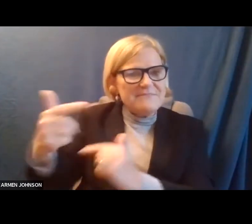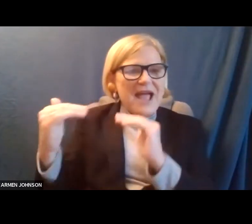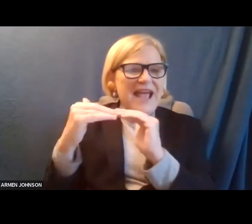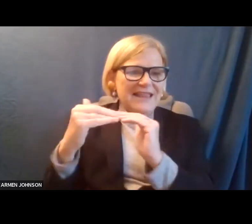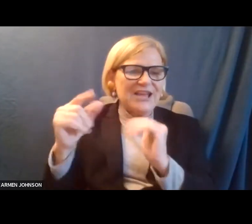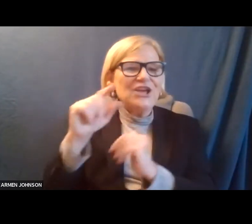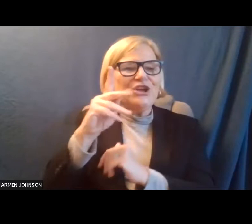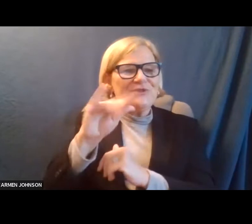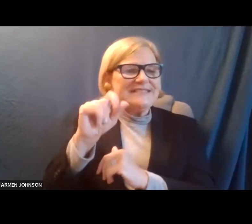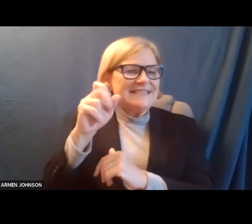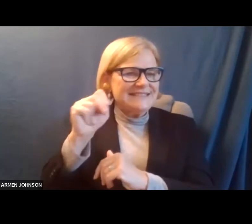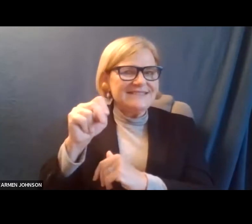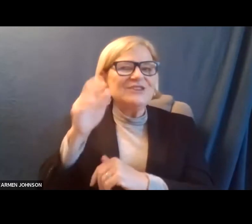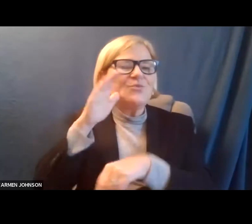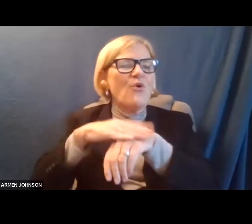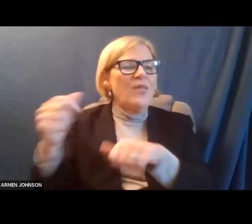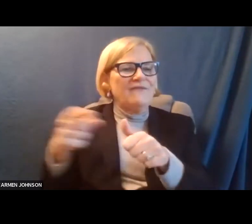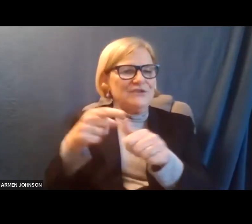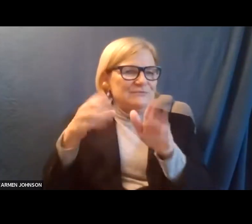Kristen, to call our first person.